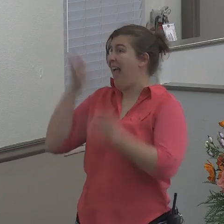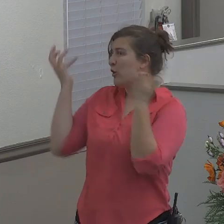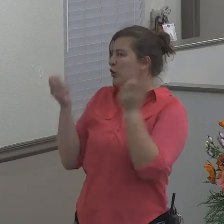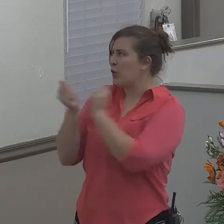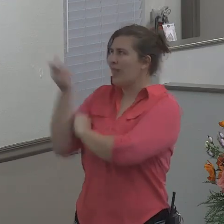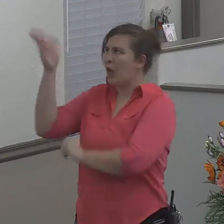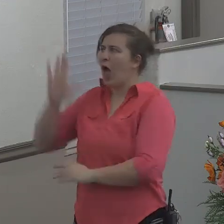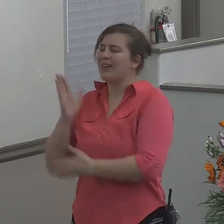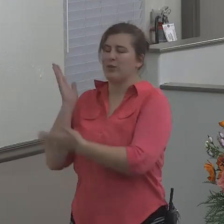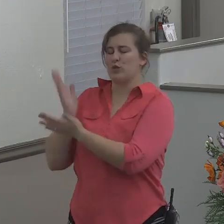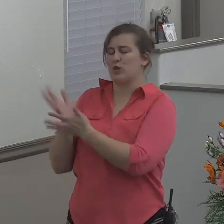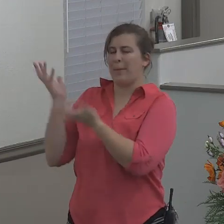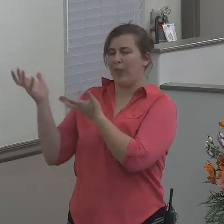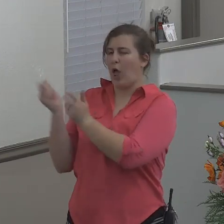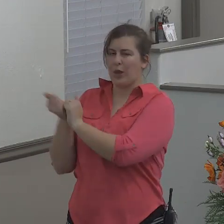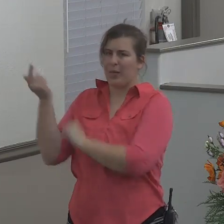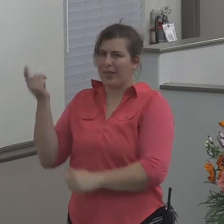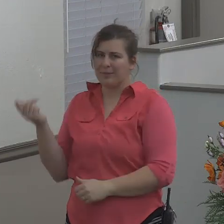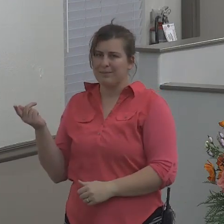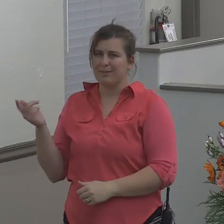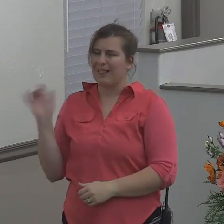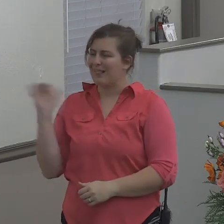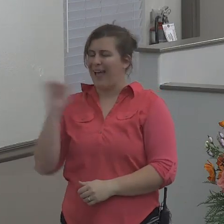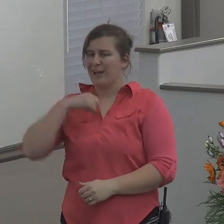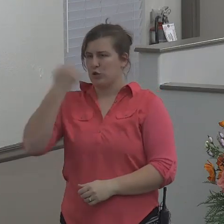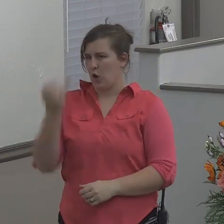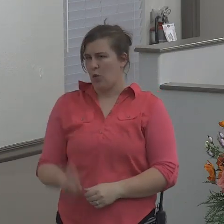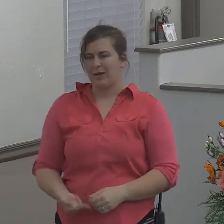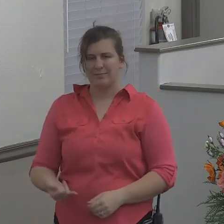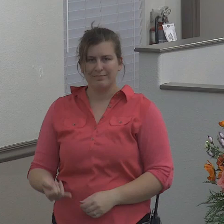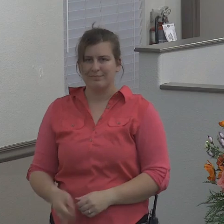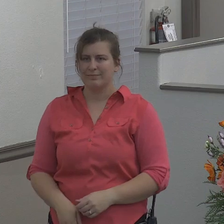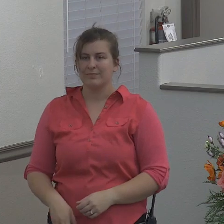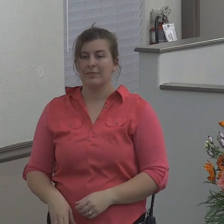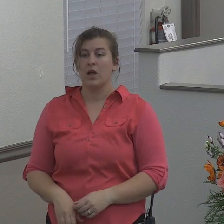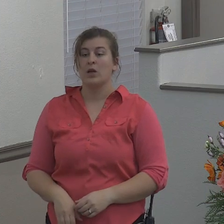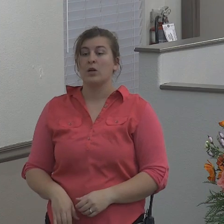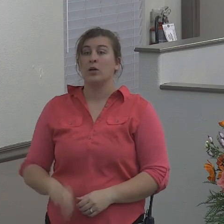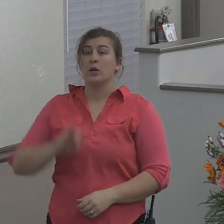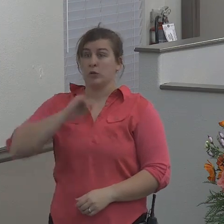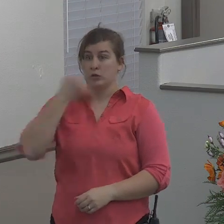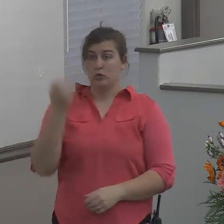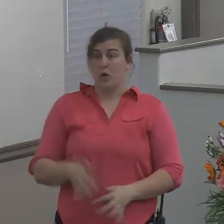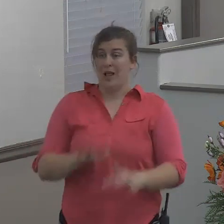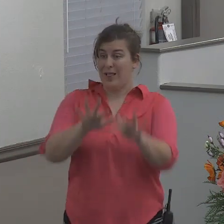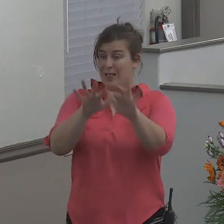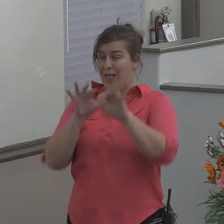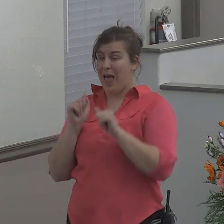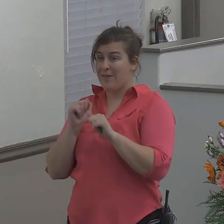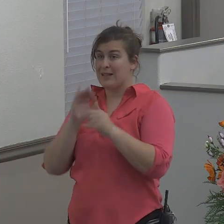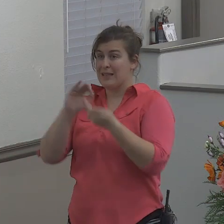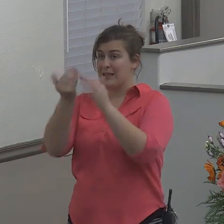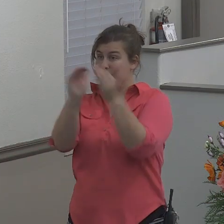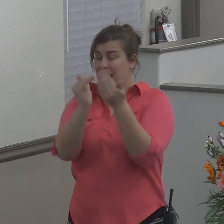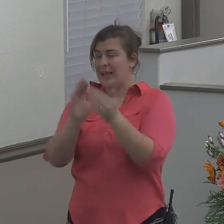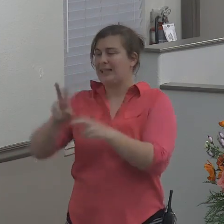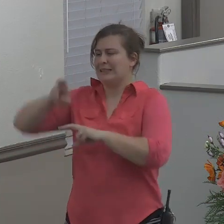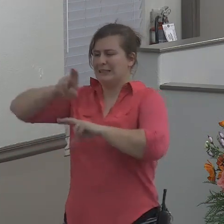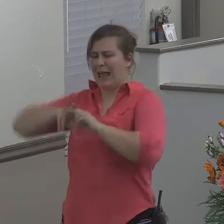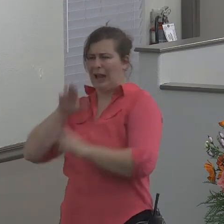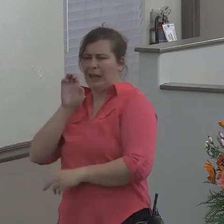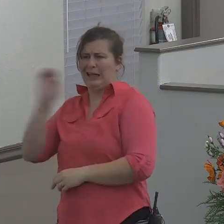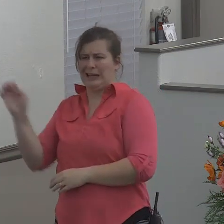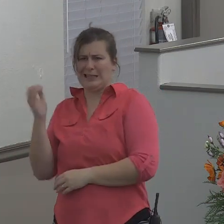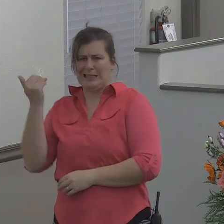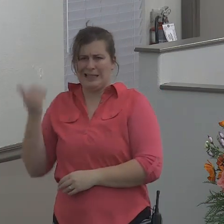just like Jonah so Jonah went out of the city sat on the east side of the city the east